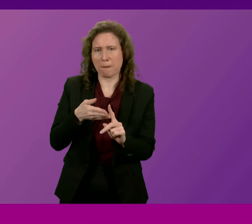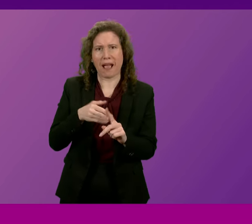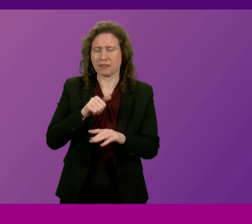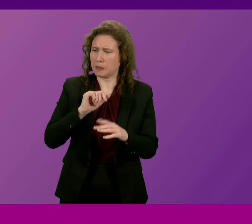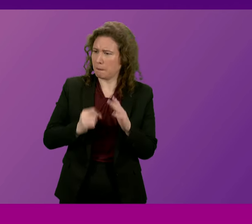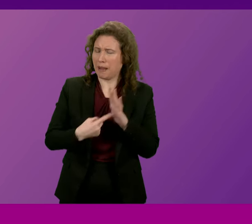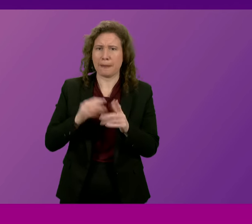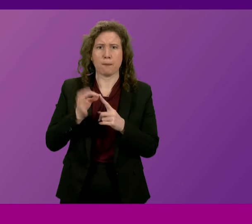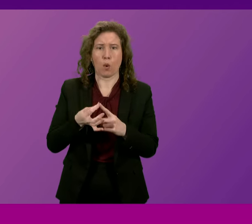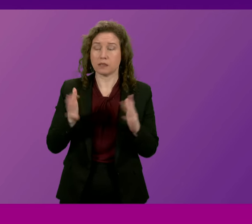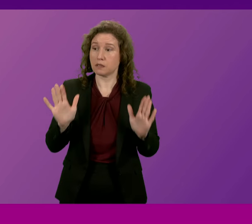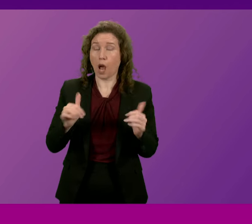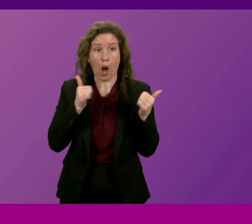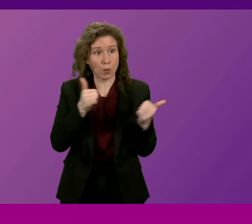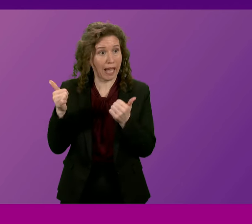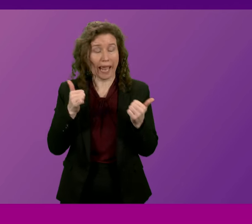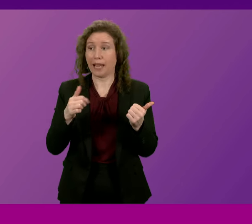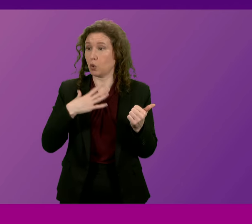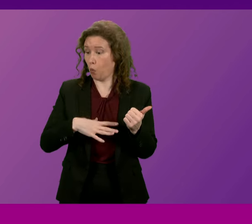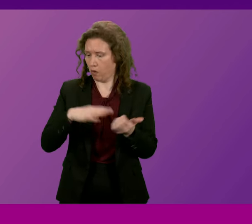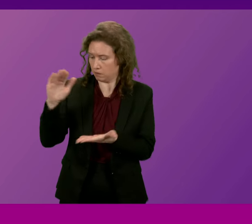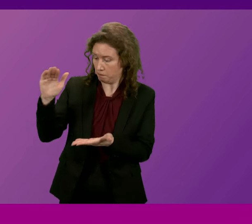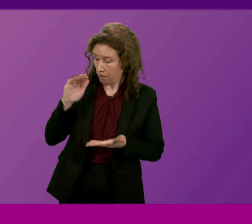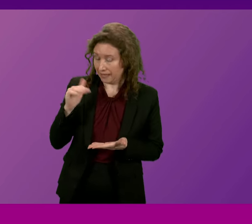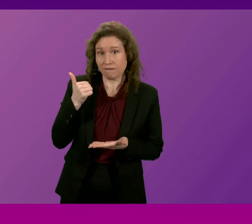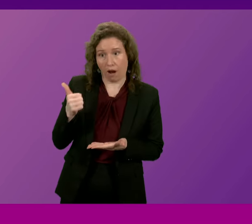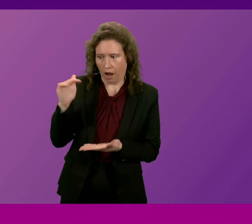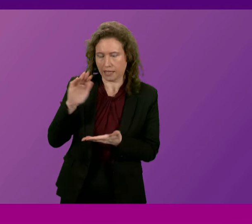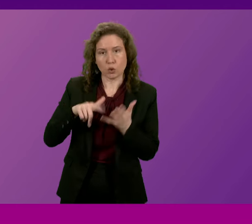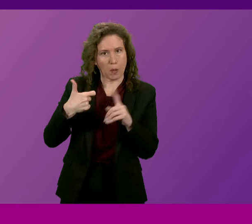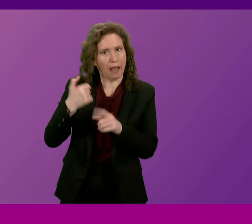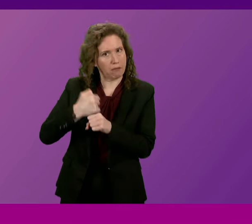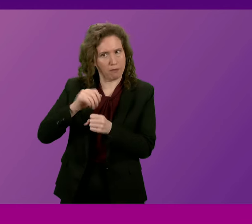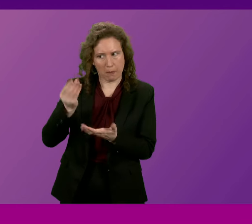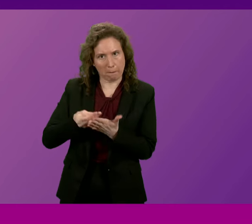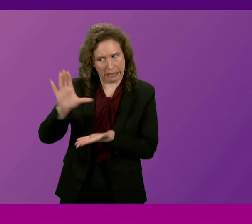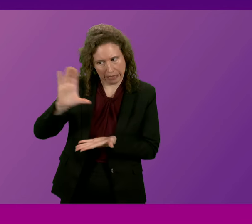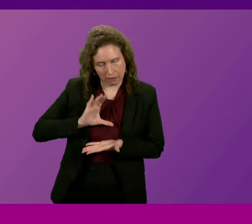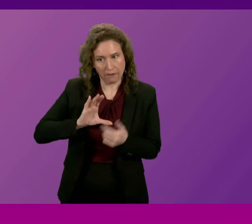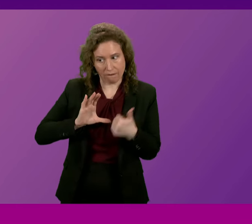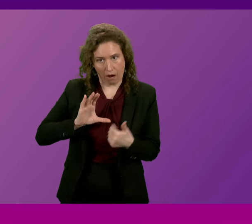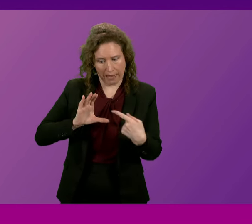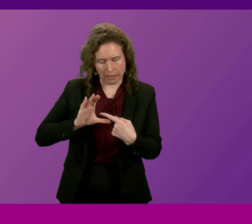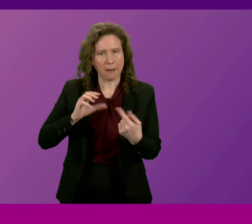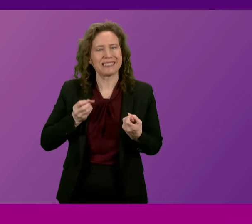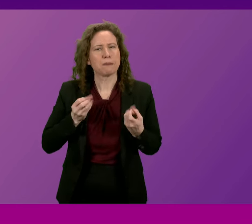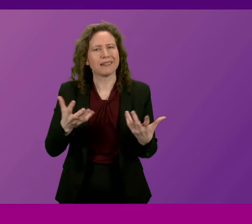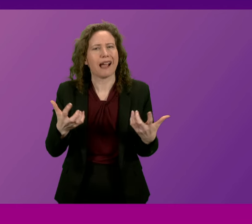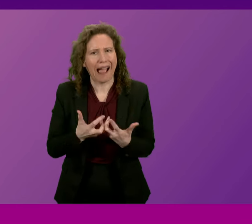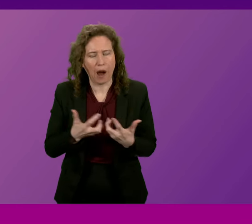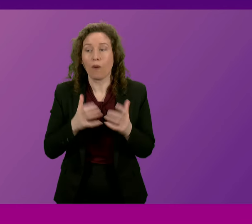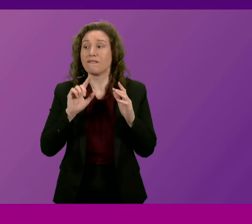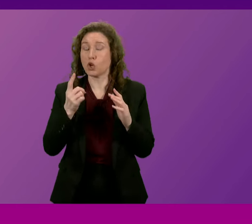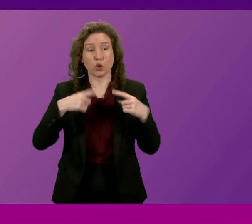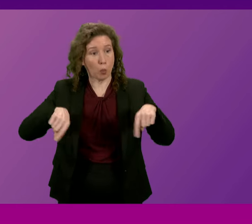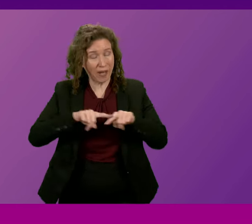point. It's all very well getting the allocations of money from the United Kingdom government. They cannot be spent unless